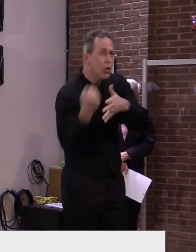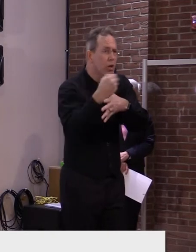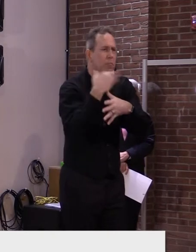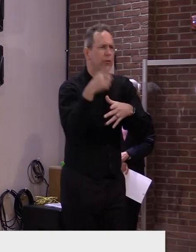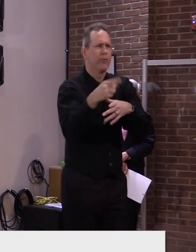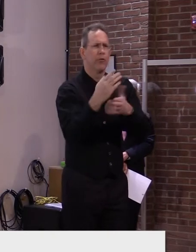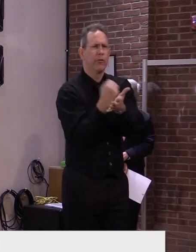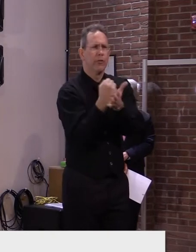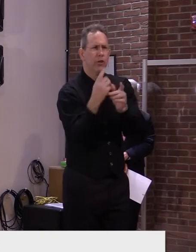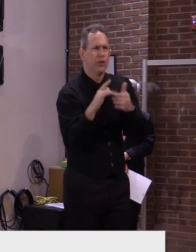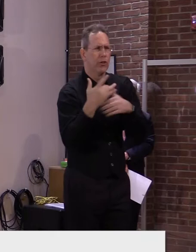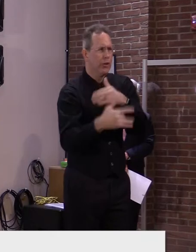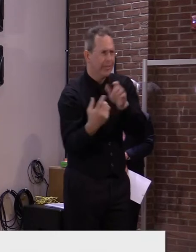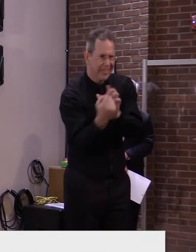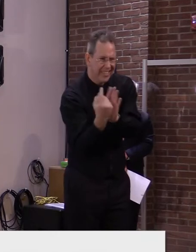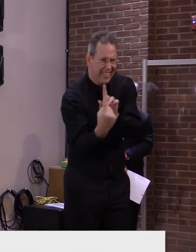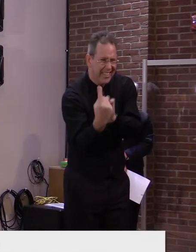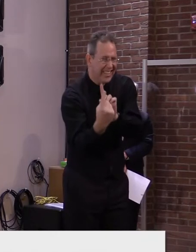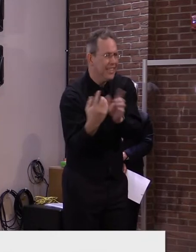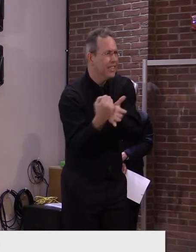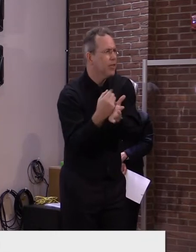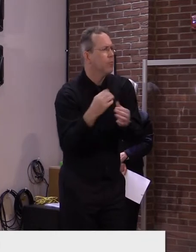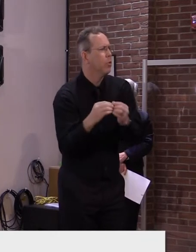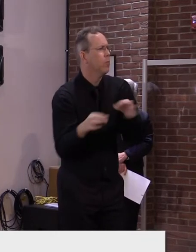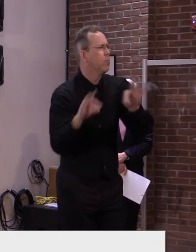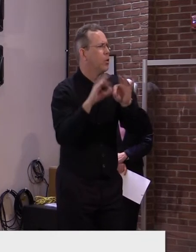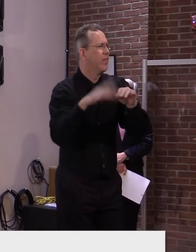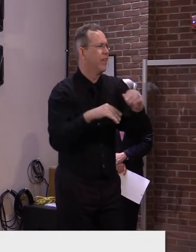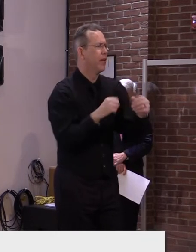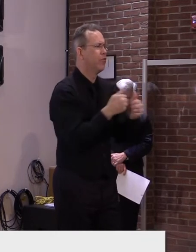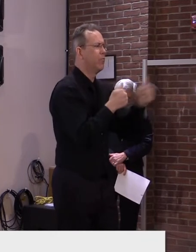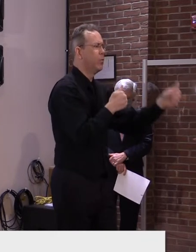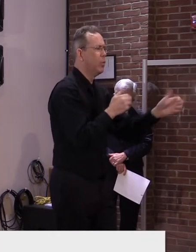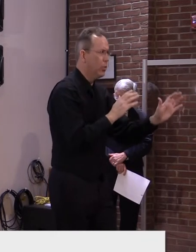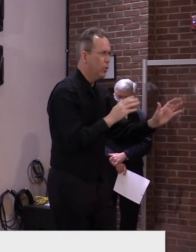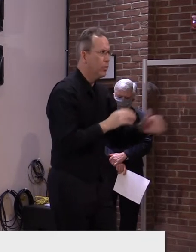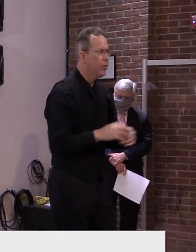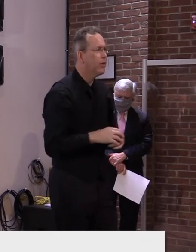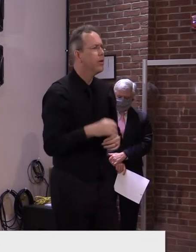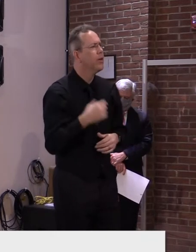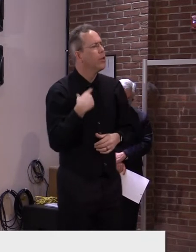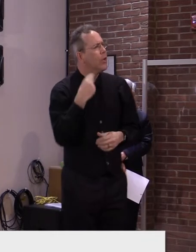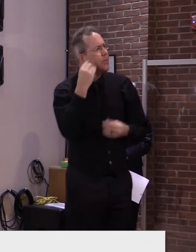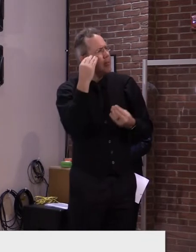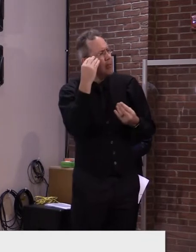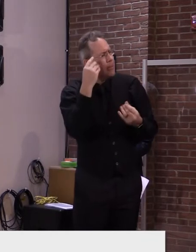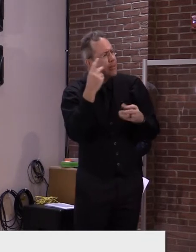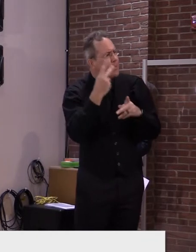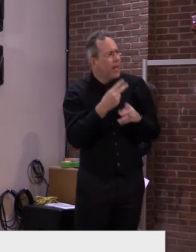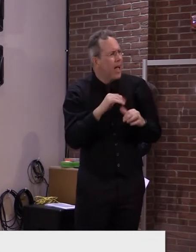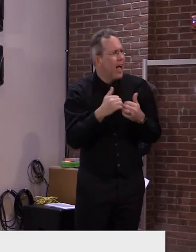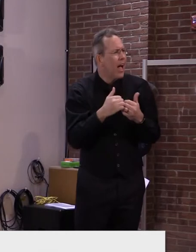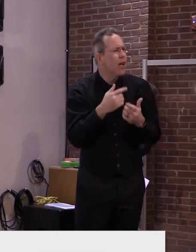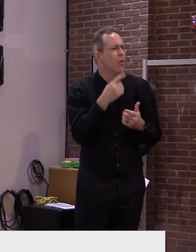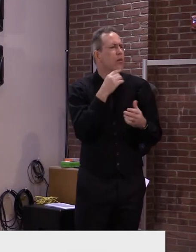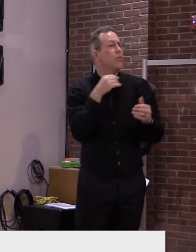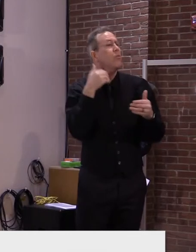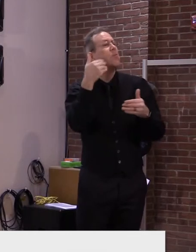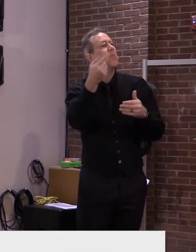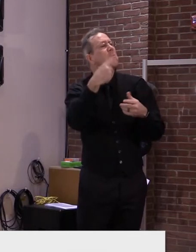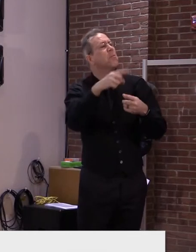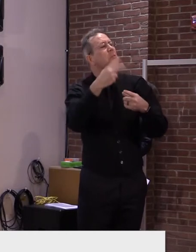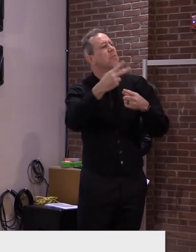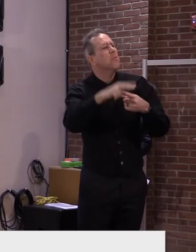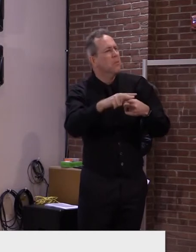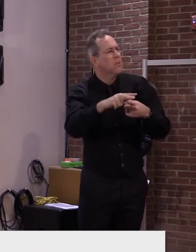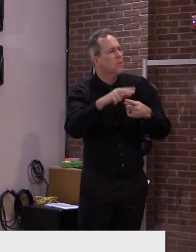for us in deciding whether or not to hold the testing this year. We should know more on this in the coming weeks. That